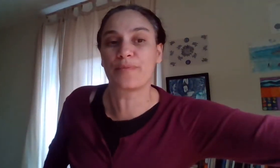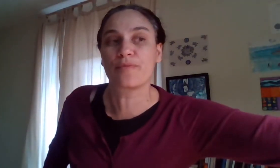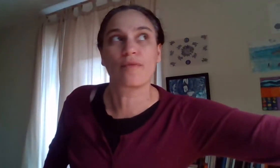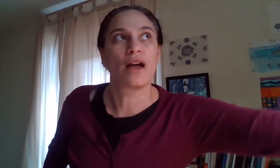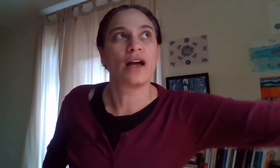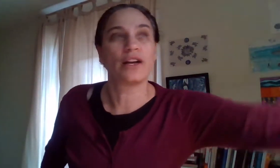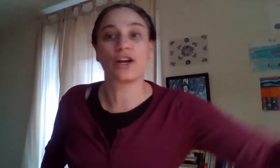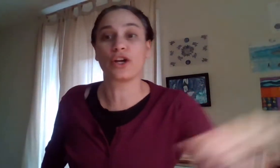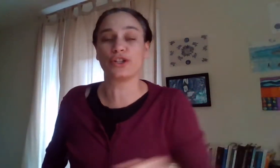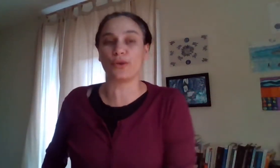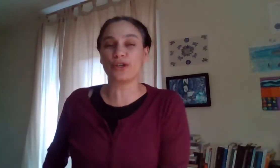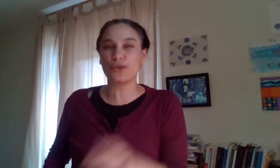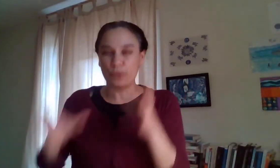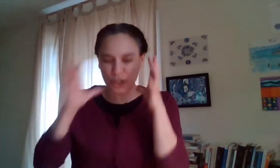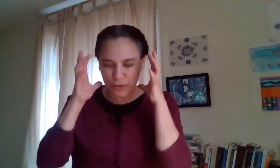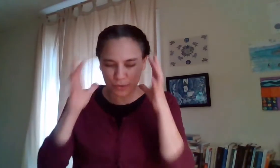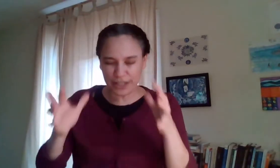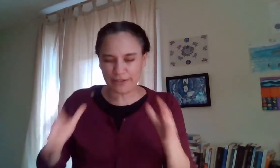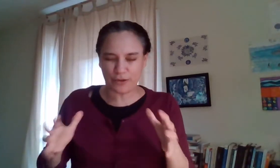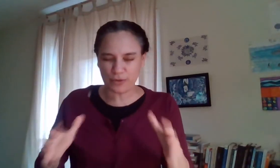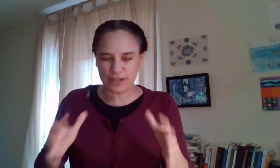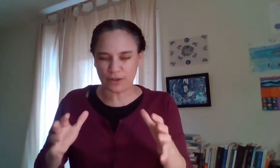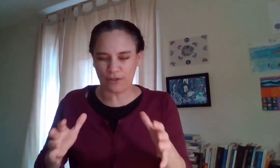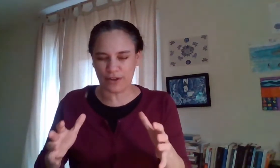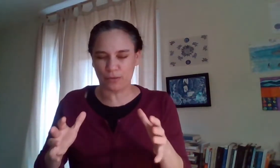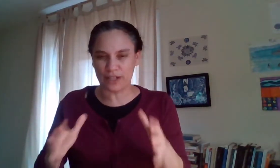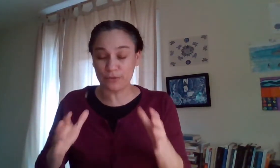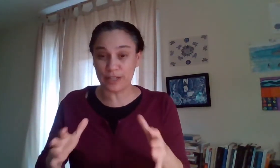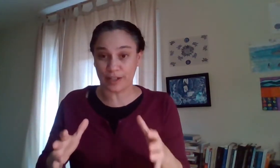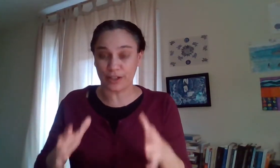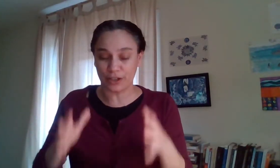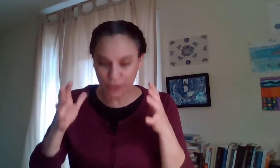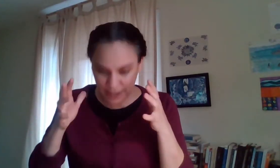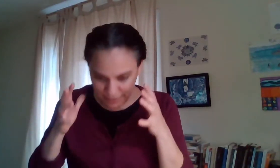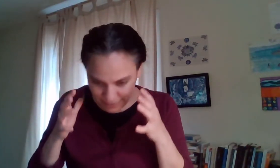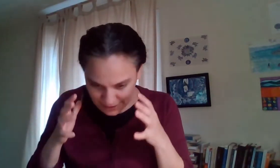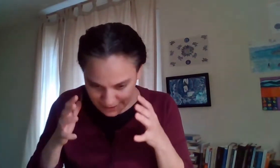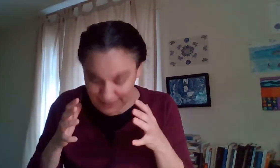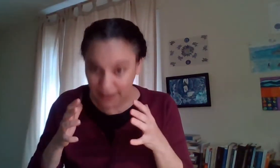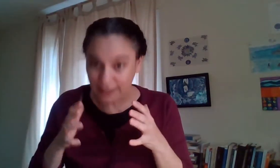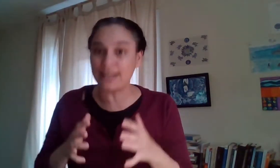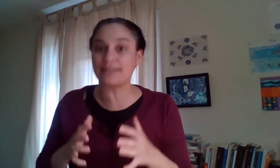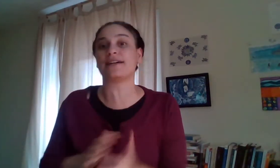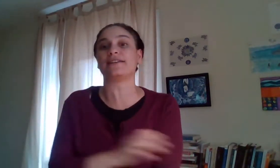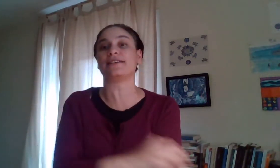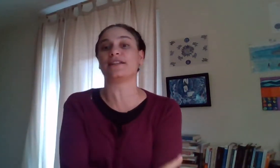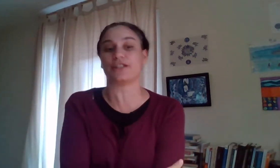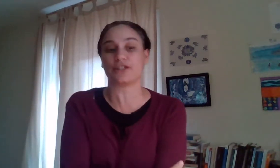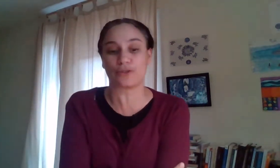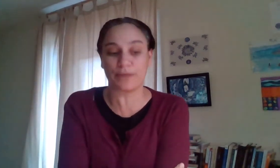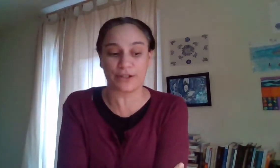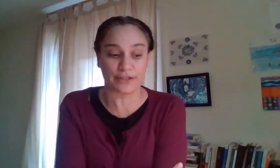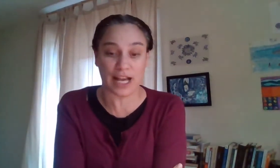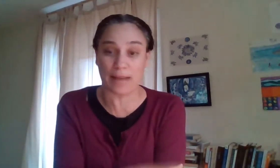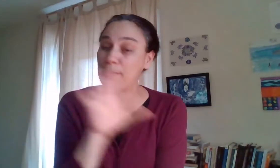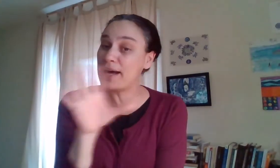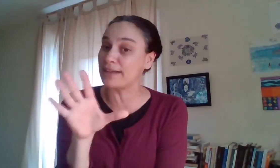you know when you when you really focus over one week you can get a lot done in in a short period of time but